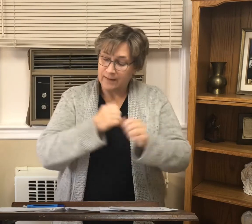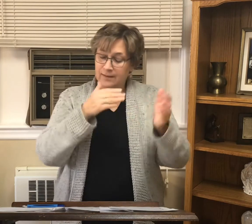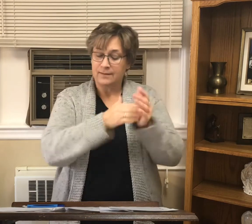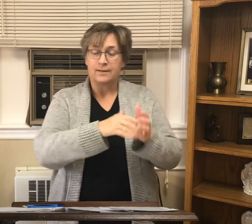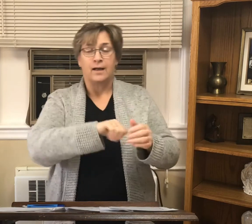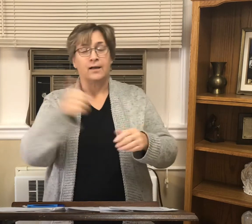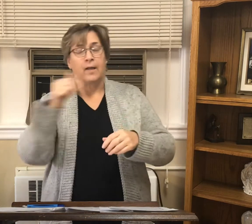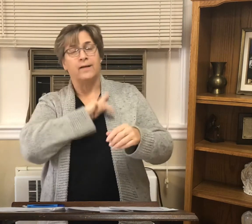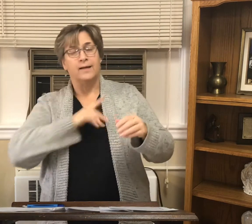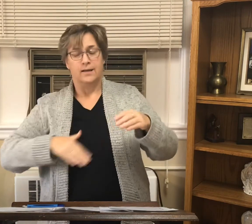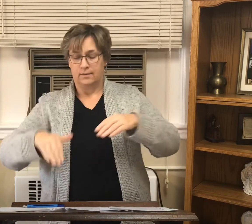earthquakes